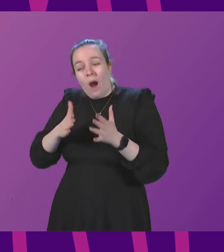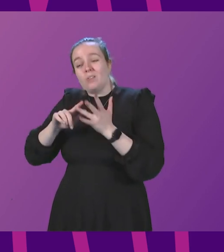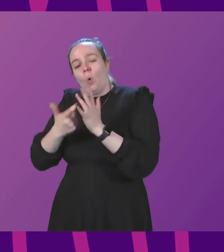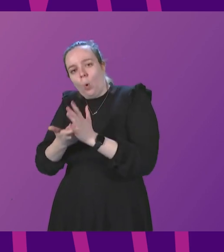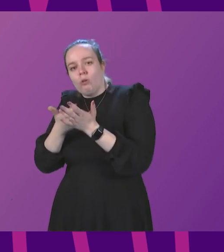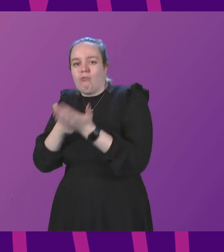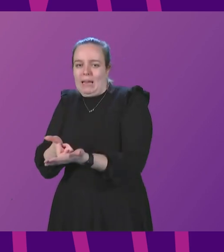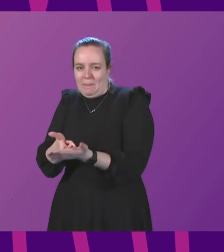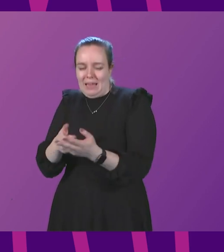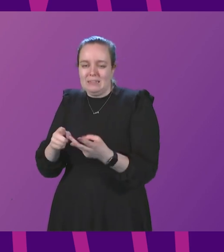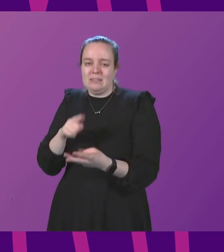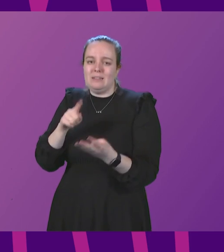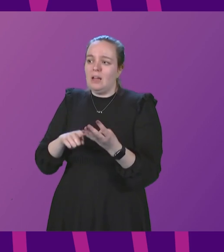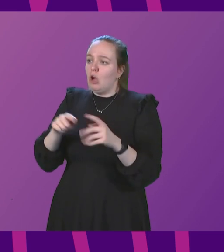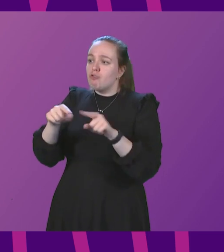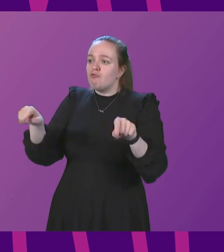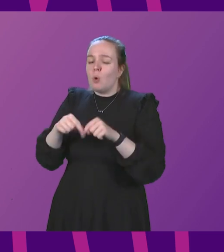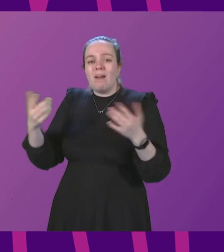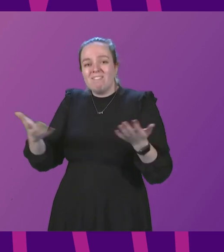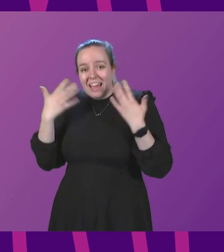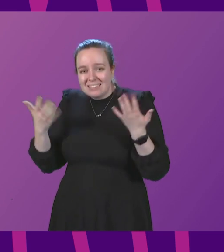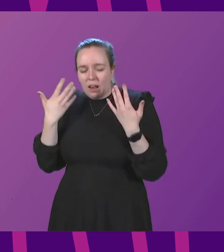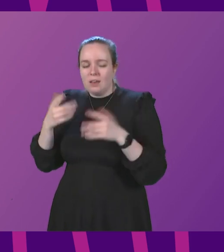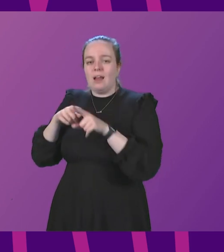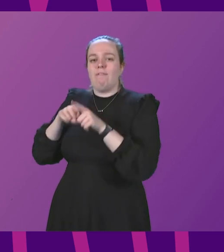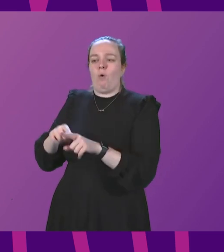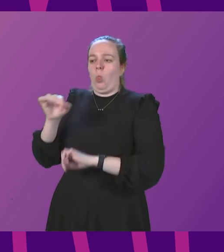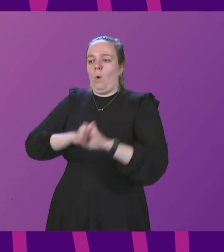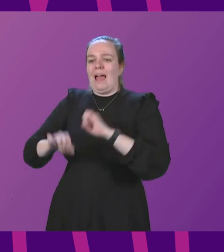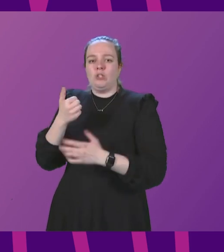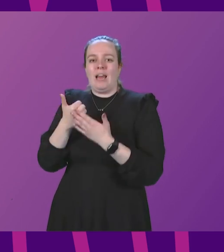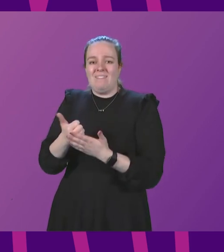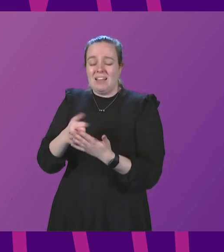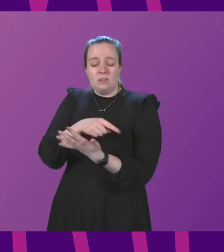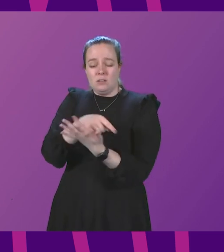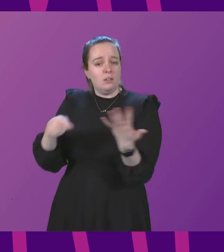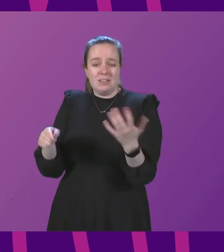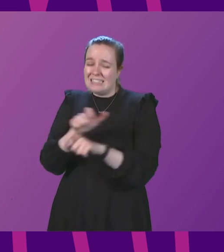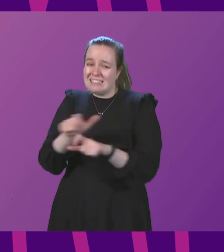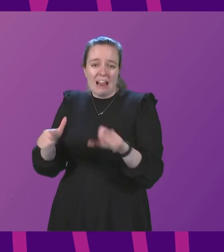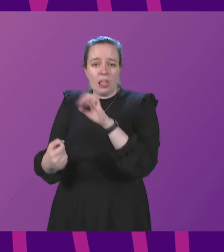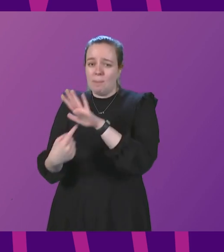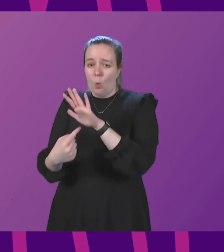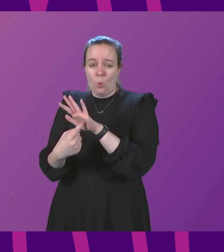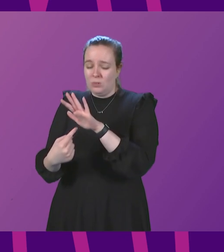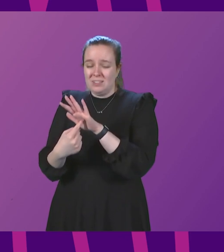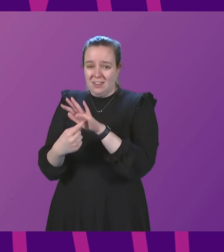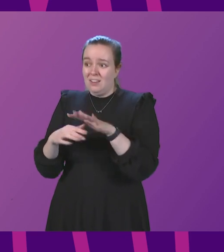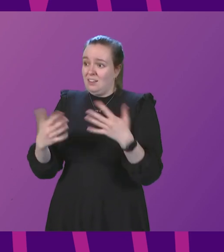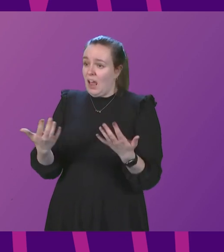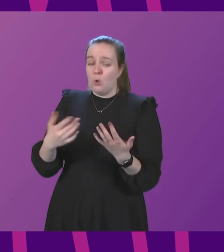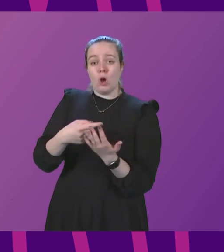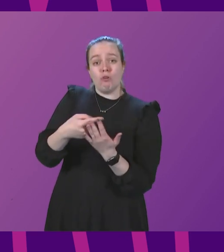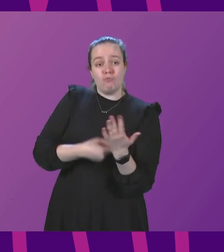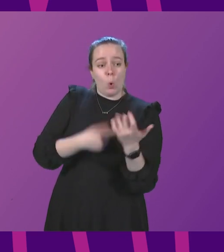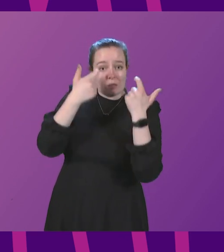recommended, keeping rooms ventilated and following hygiene advice. All of this still matters, even as we lift